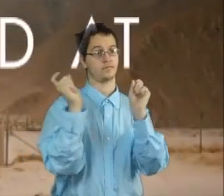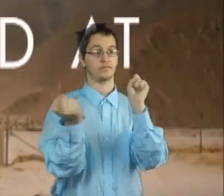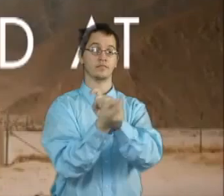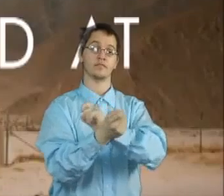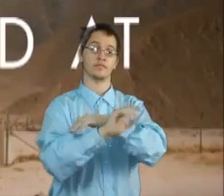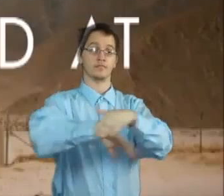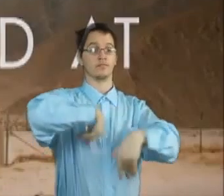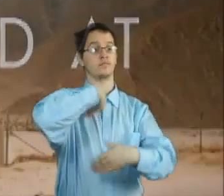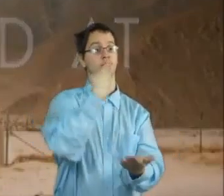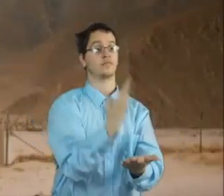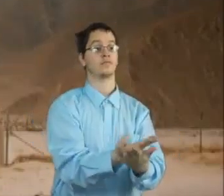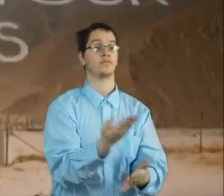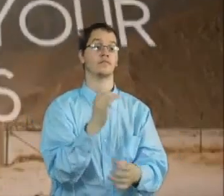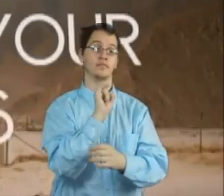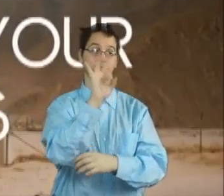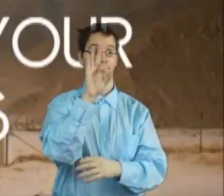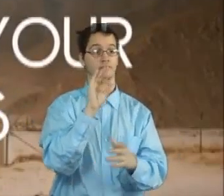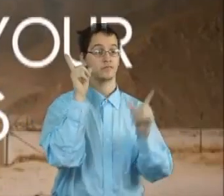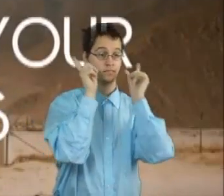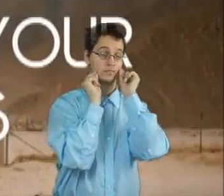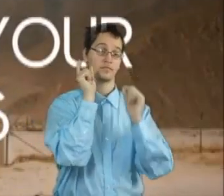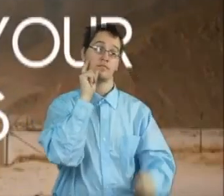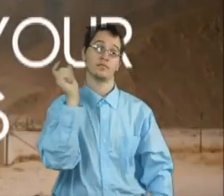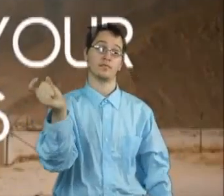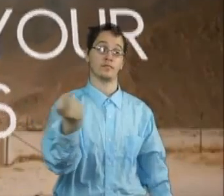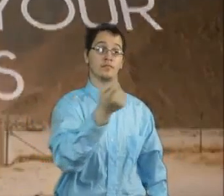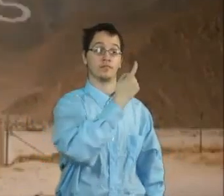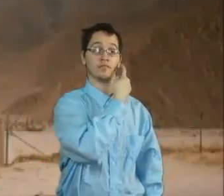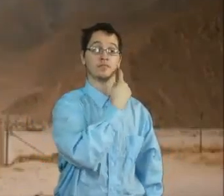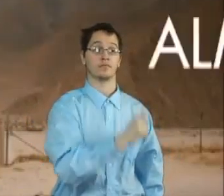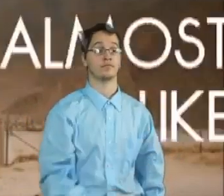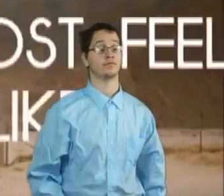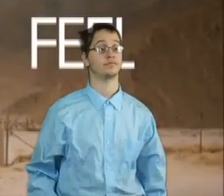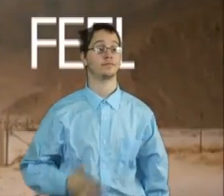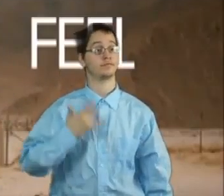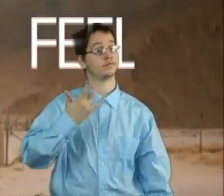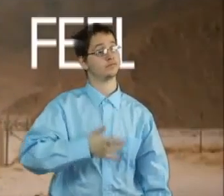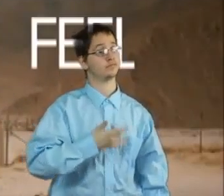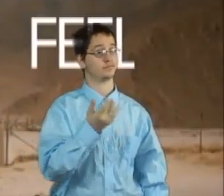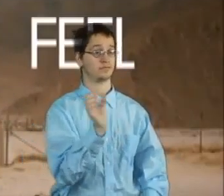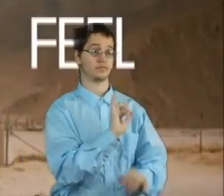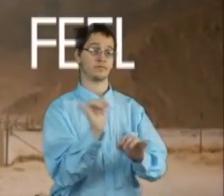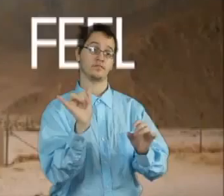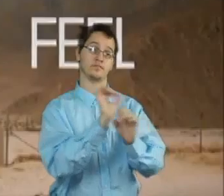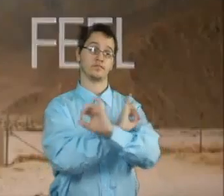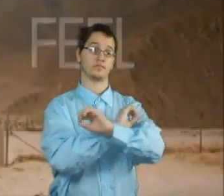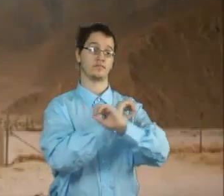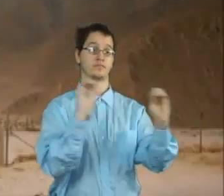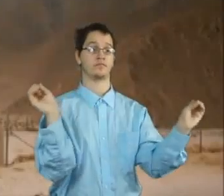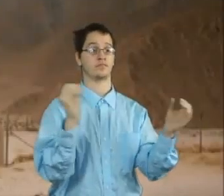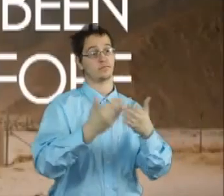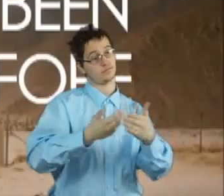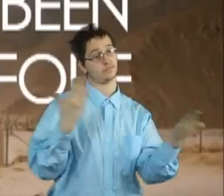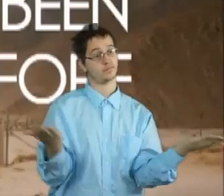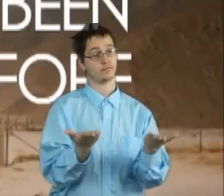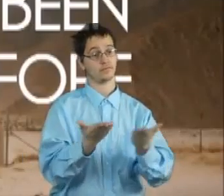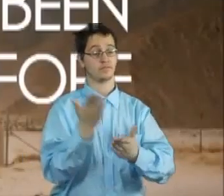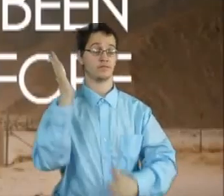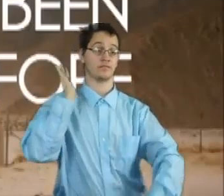changed at all? And if you close your eyes Does it almost feel like you've been